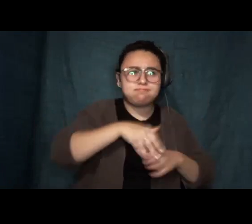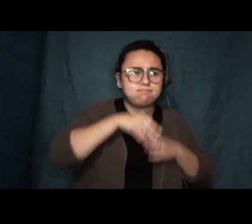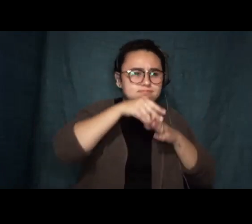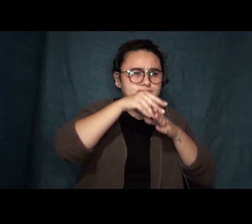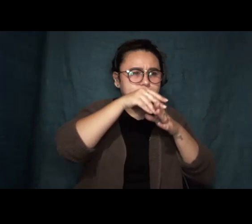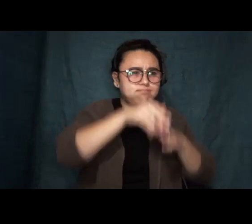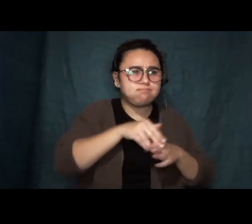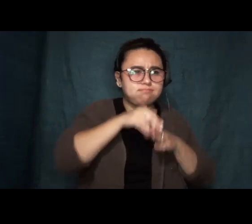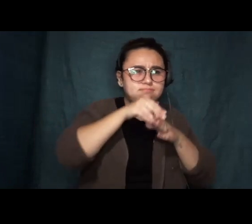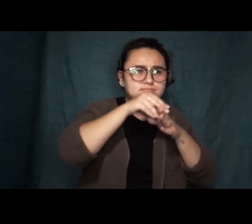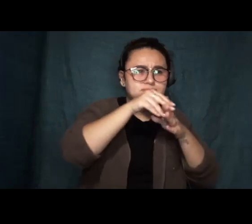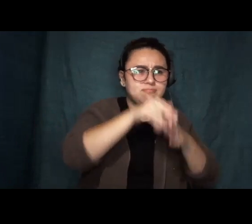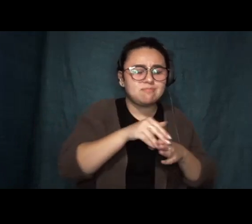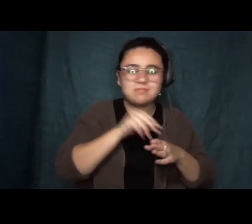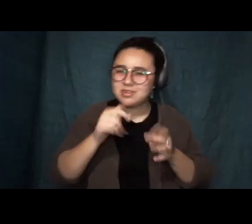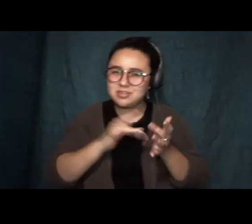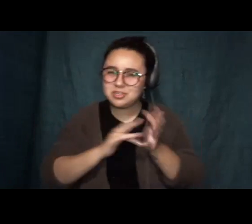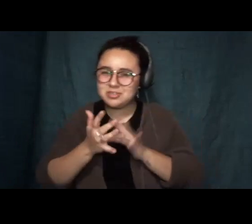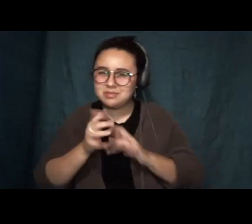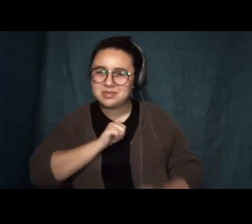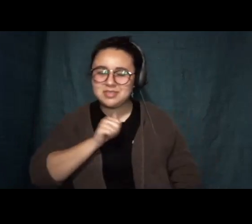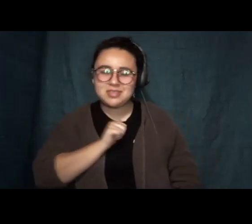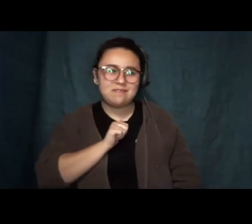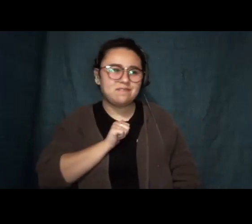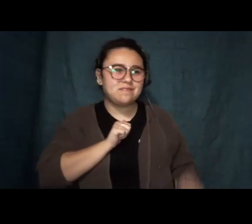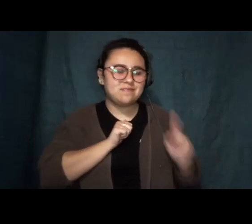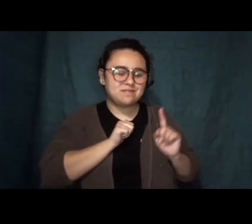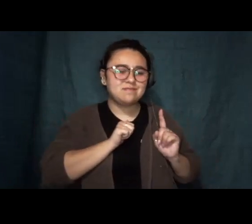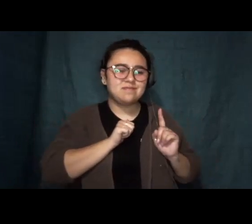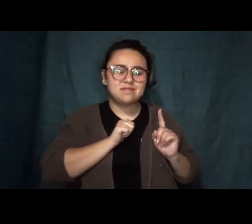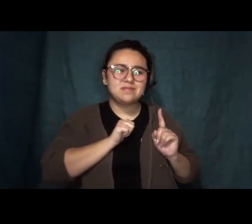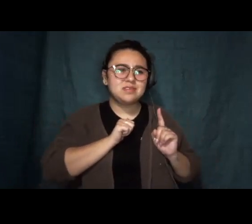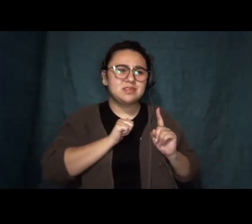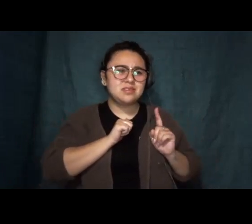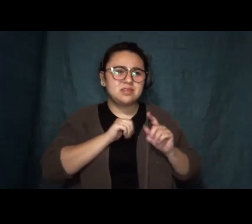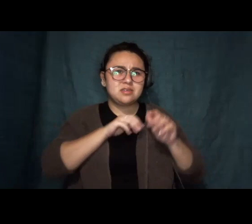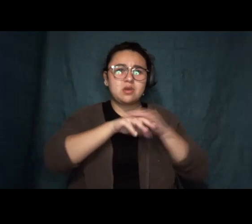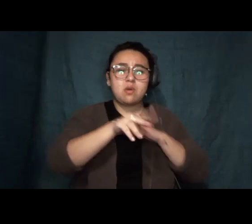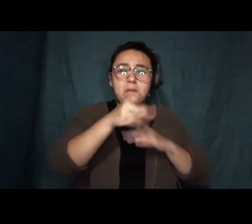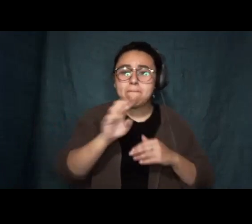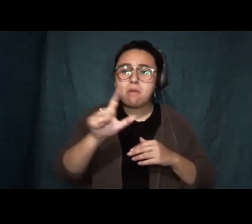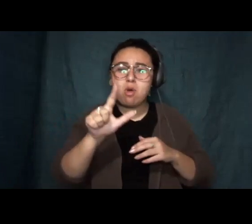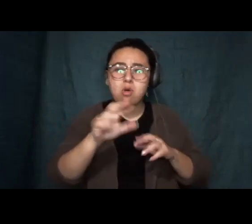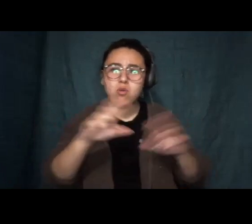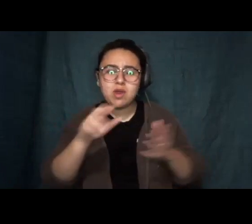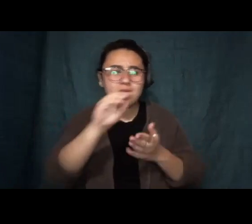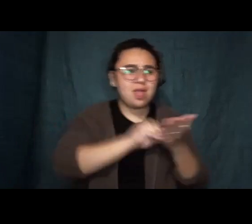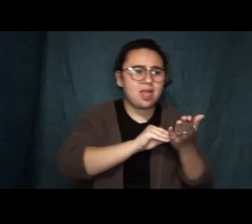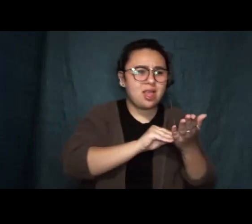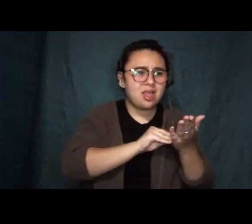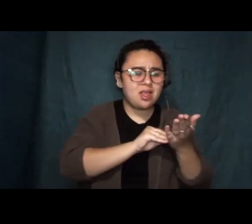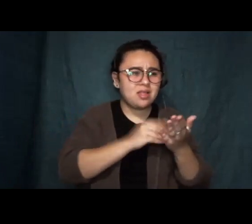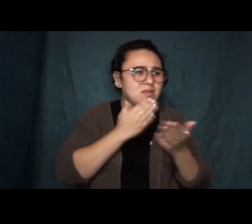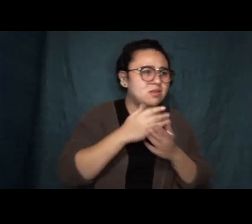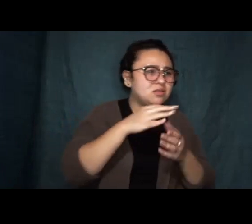Just once. I'd like to have a real choice in front of me, but yet again, I'm the little man